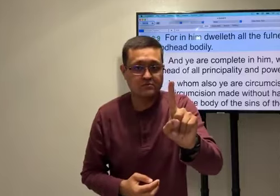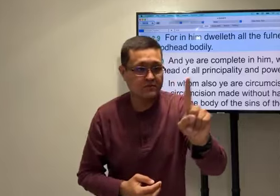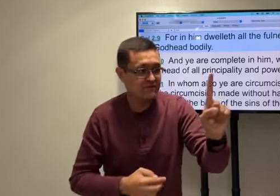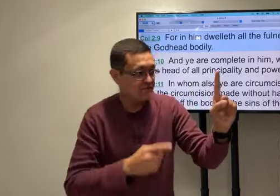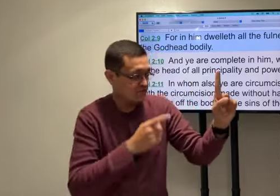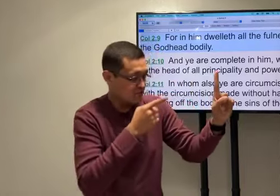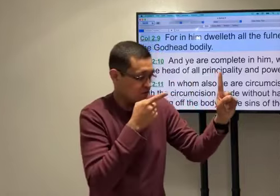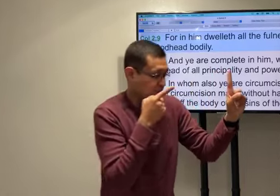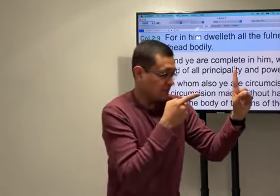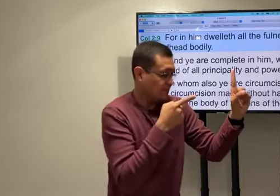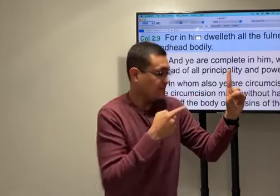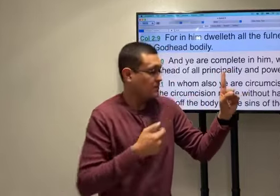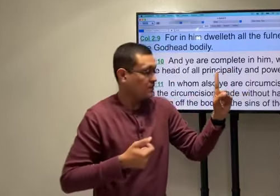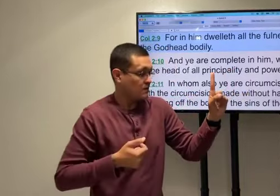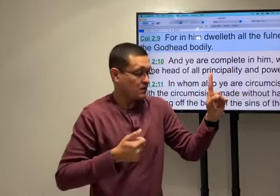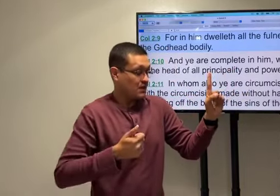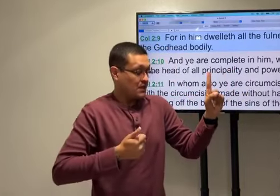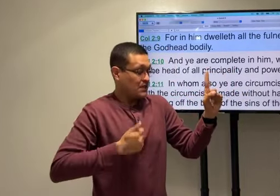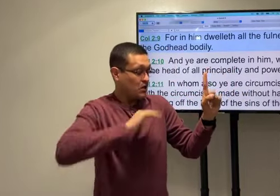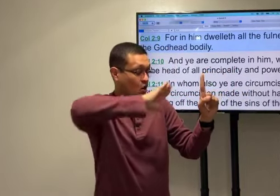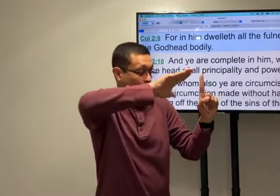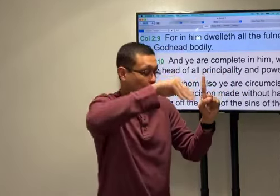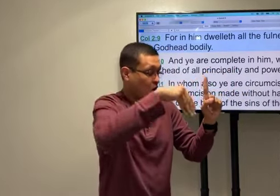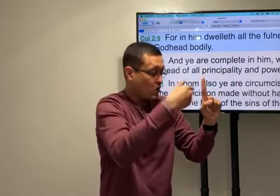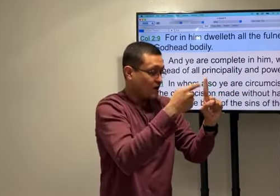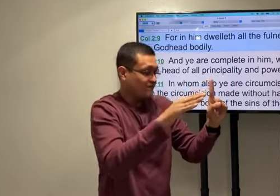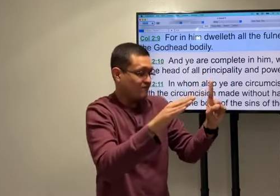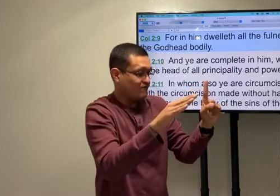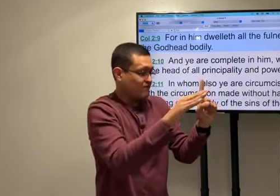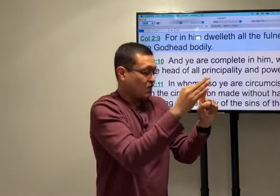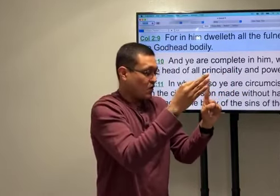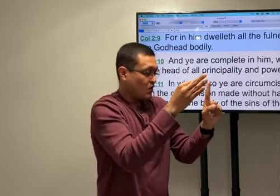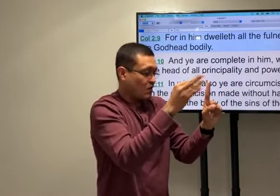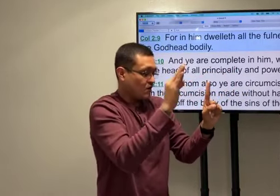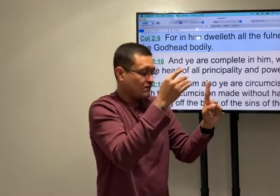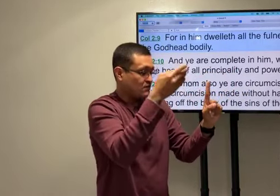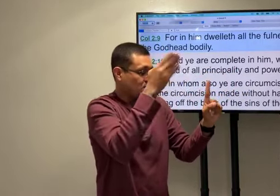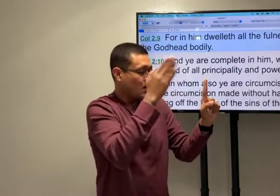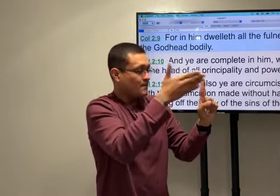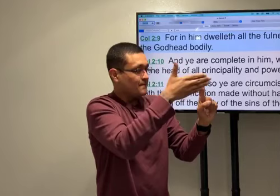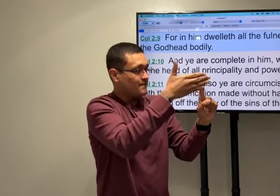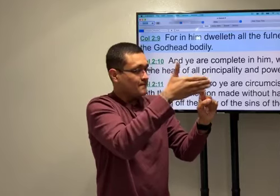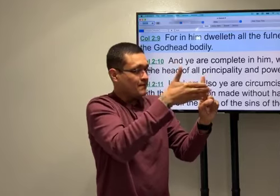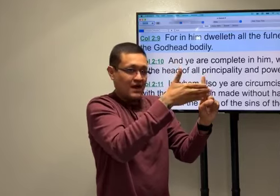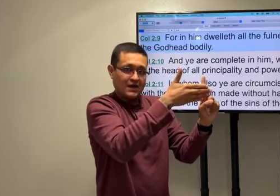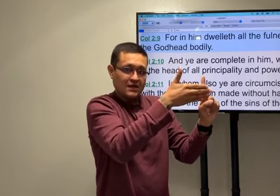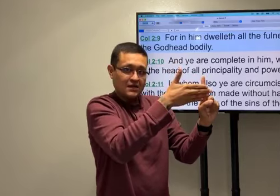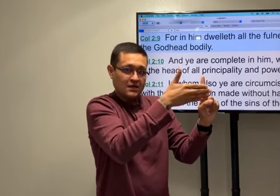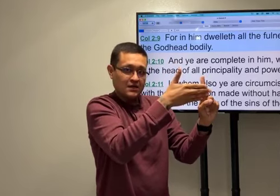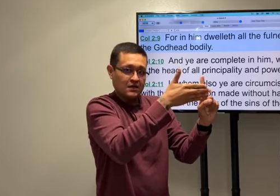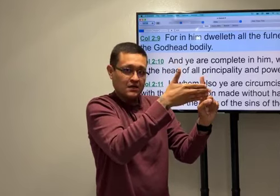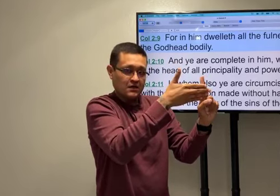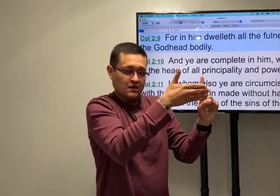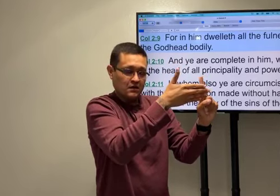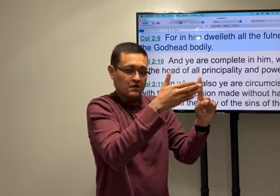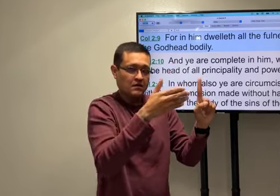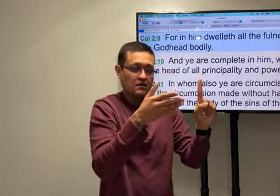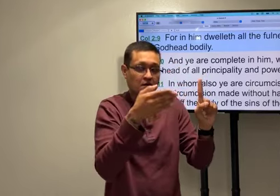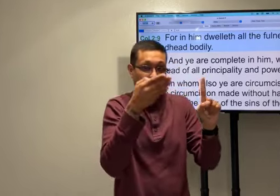And in the English word. Him meaning singular. Meaning one. For in Him dwelleth all the fullness of the Godhead